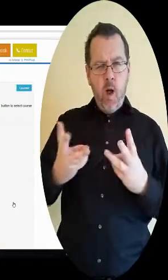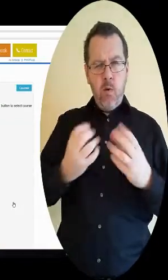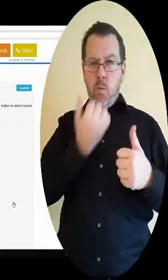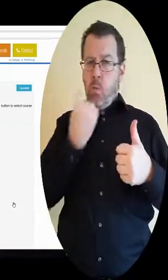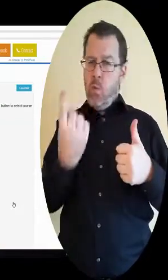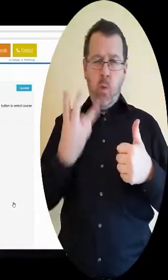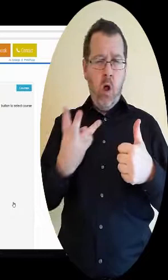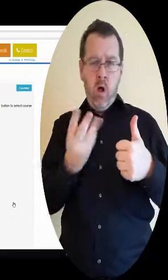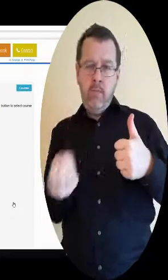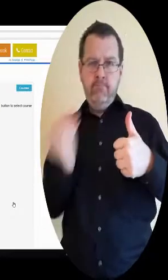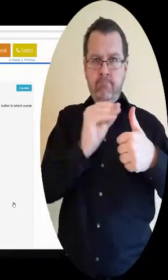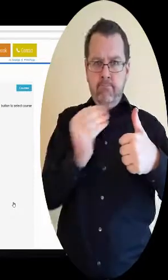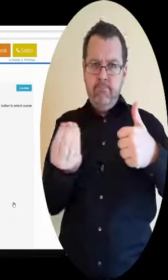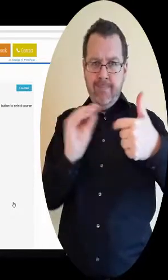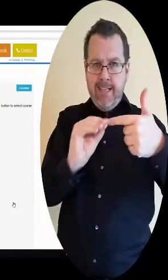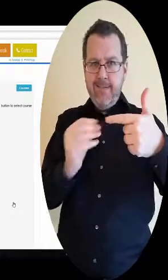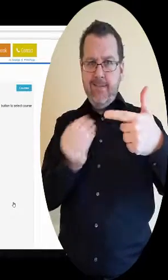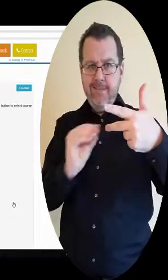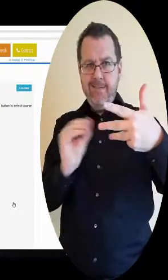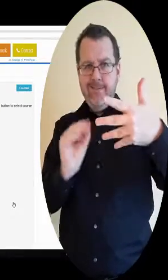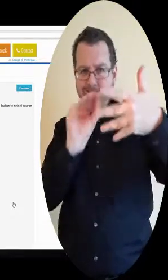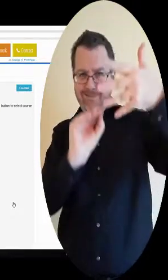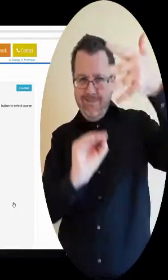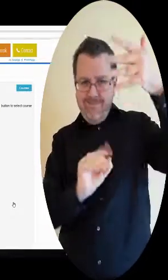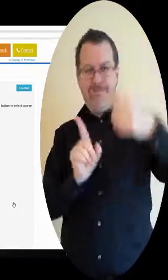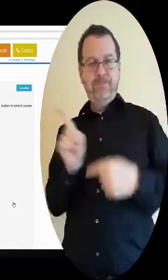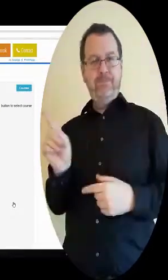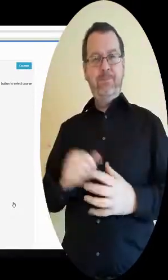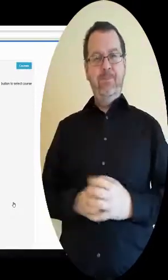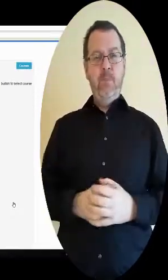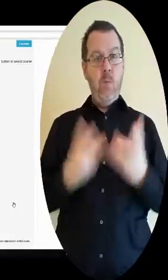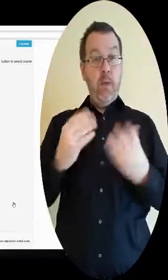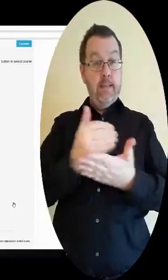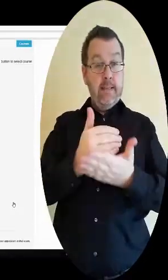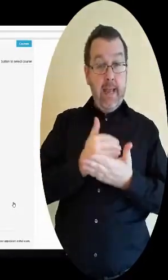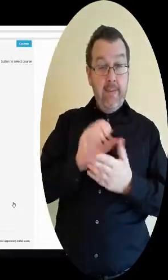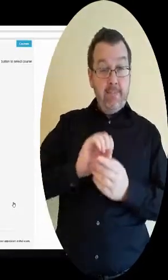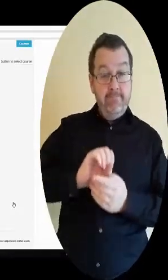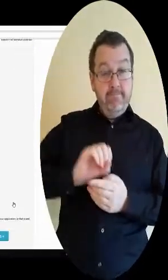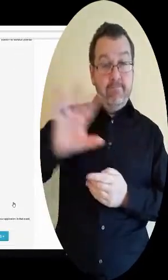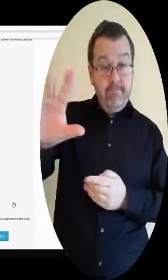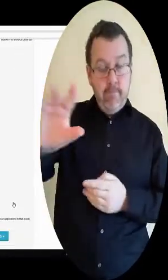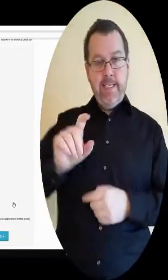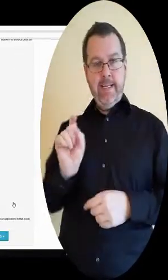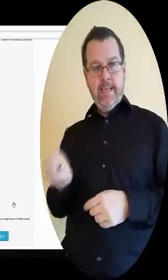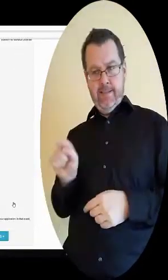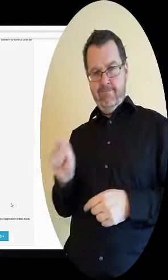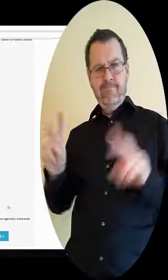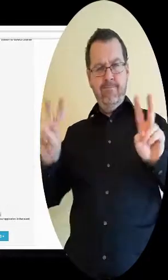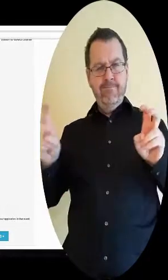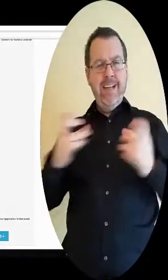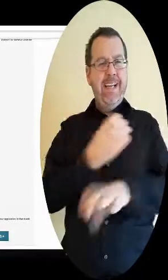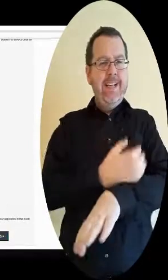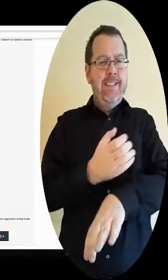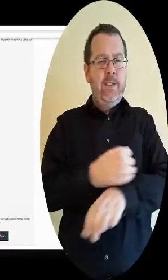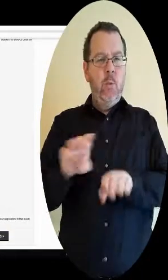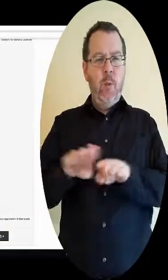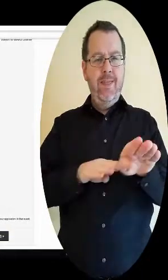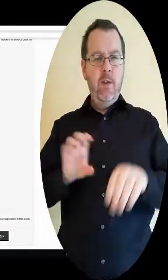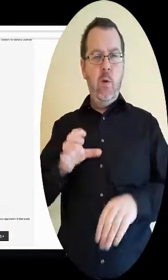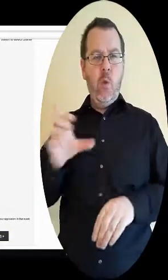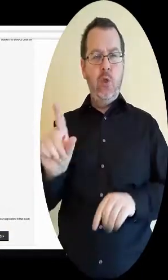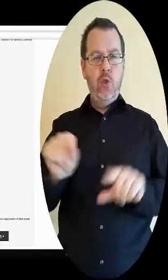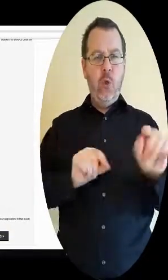course choices in order of preference in the boxes provided. To save and submit your course selection, click on the Continue